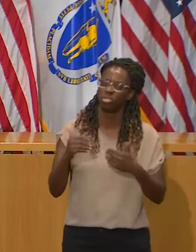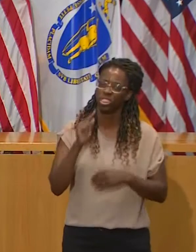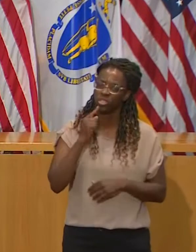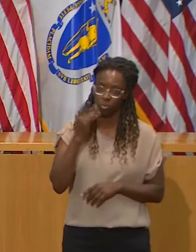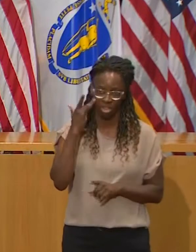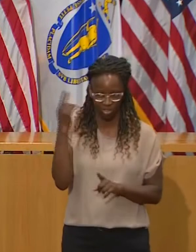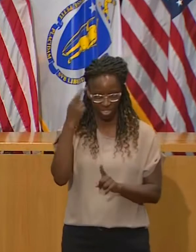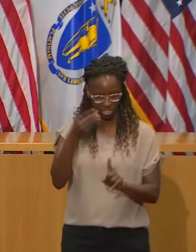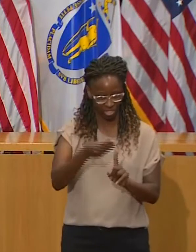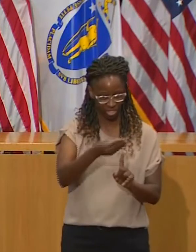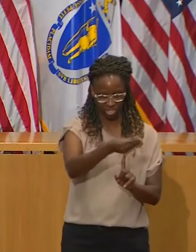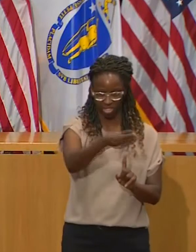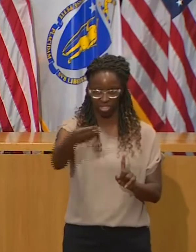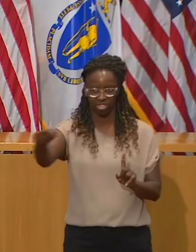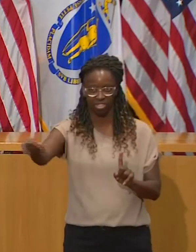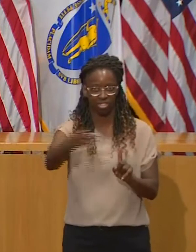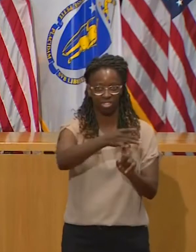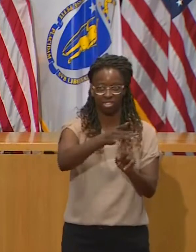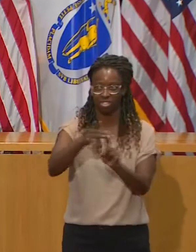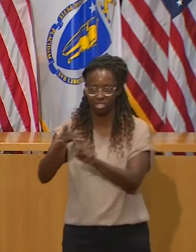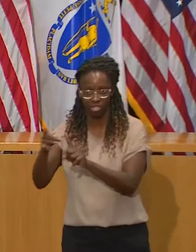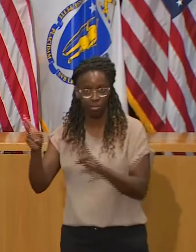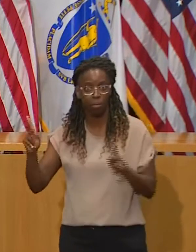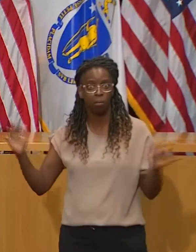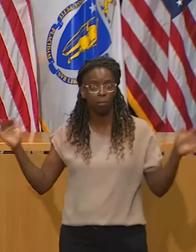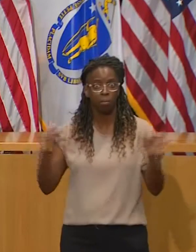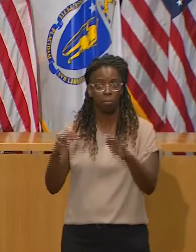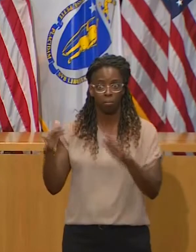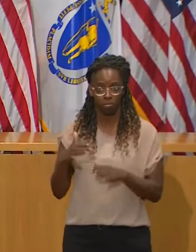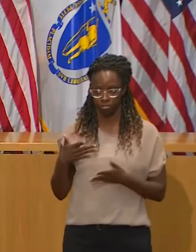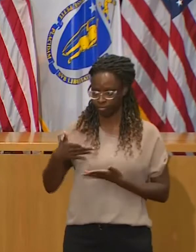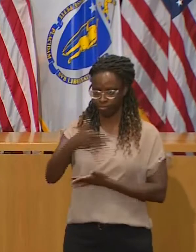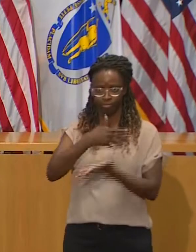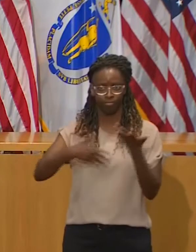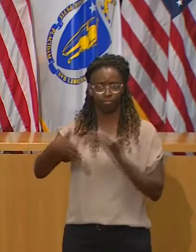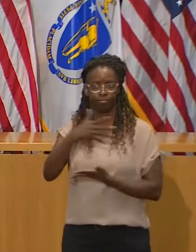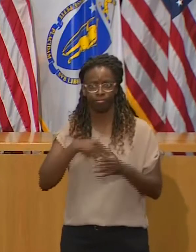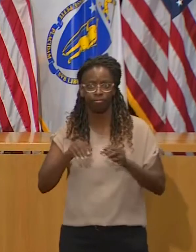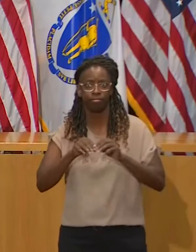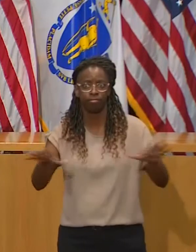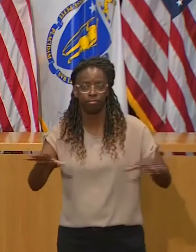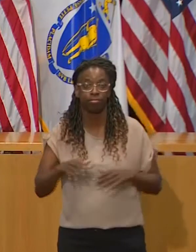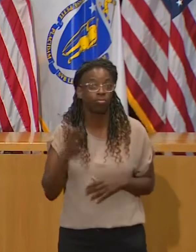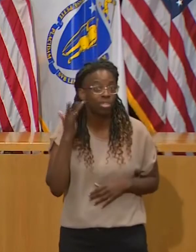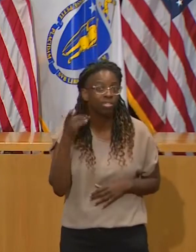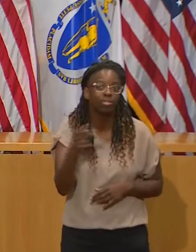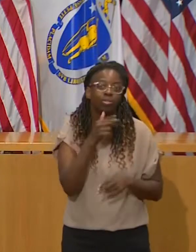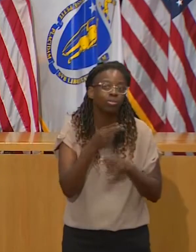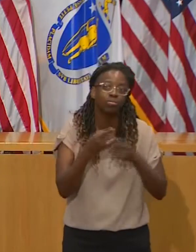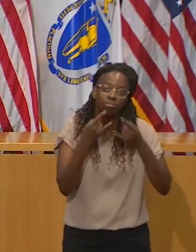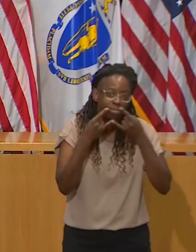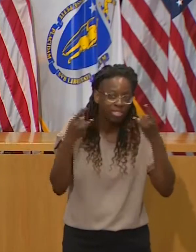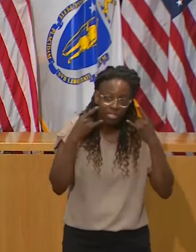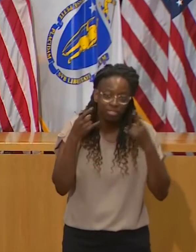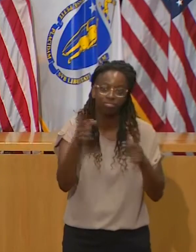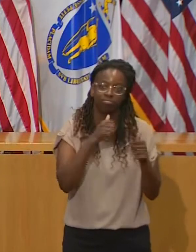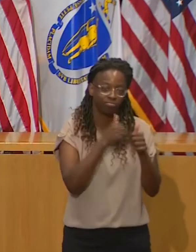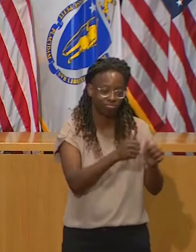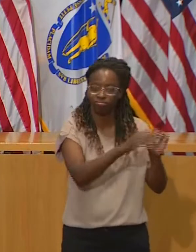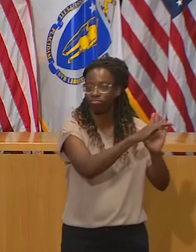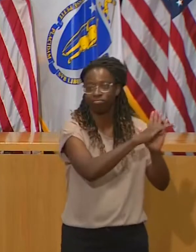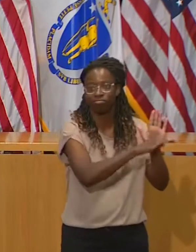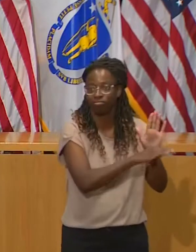social distancing. None of the things we've been talking about to keep people safe are simply not a